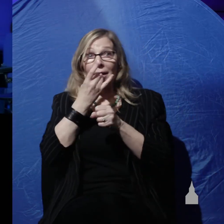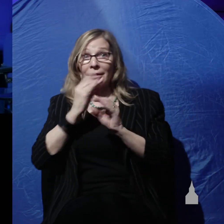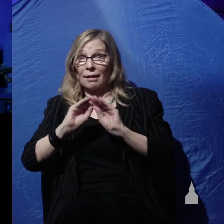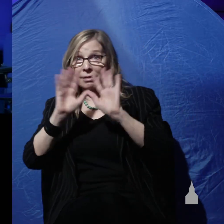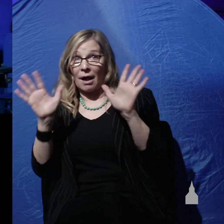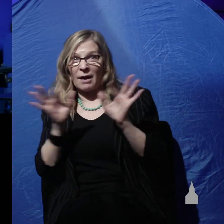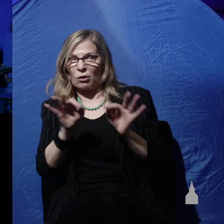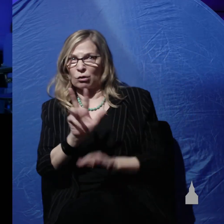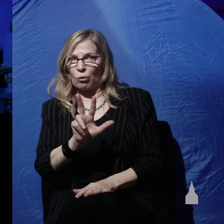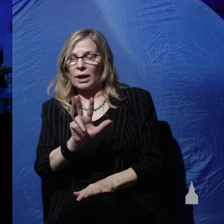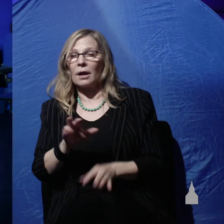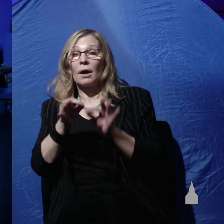verse 5, he says,